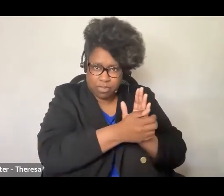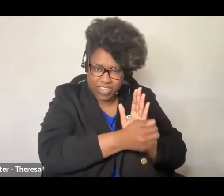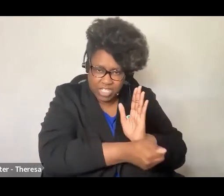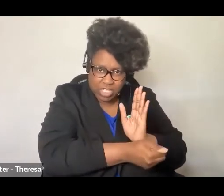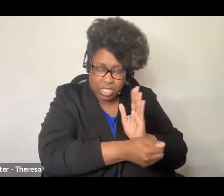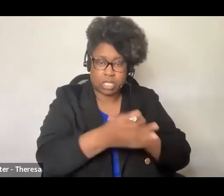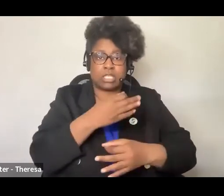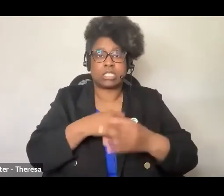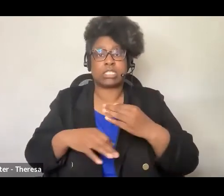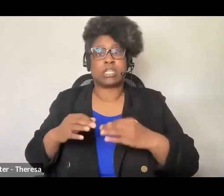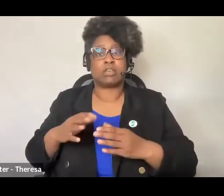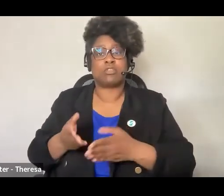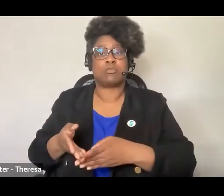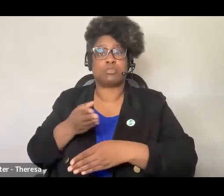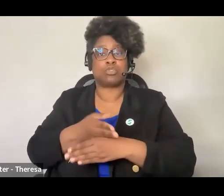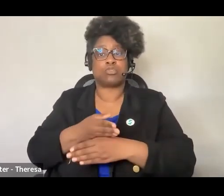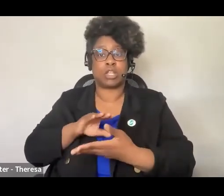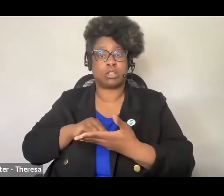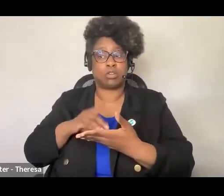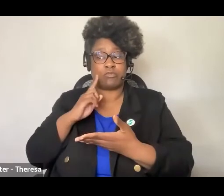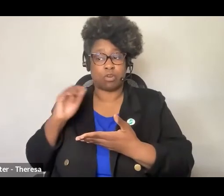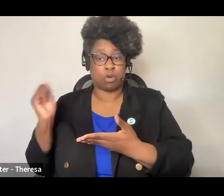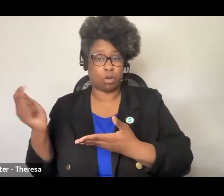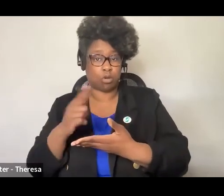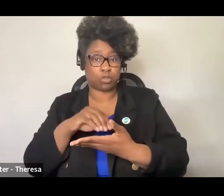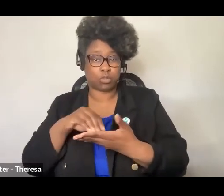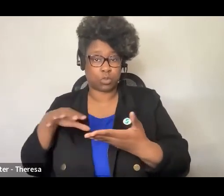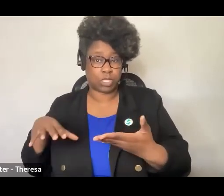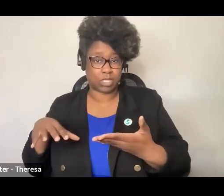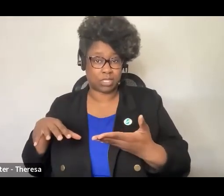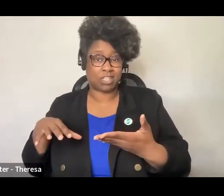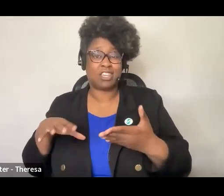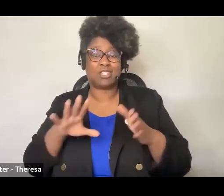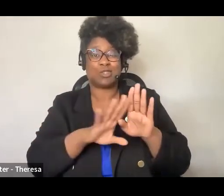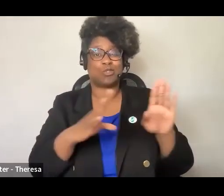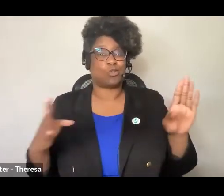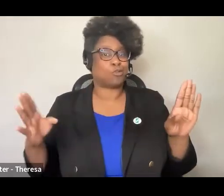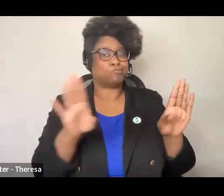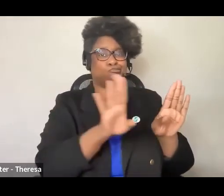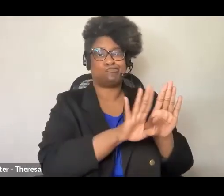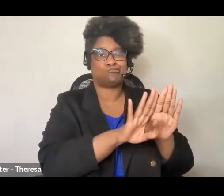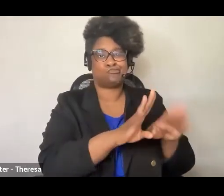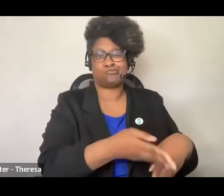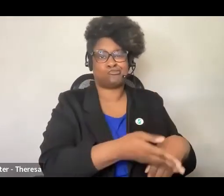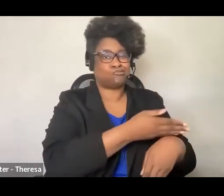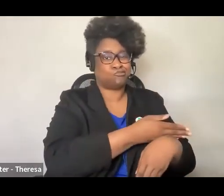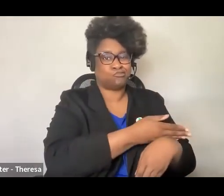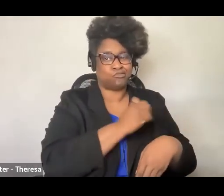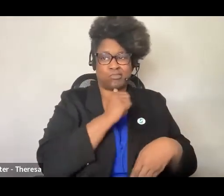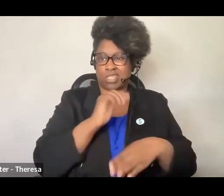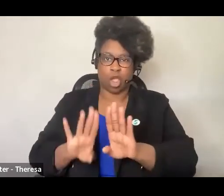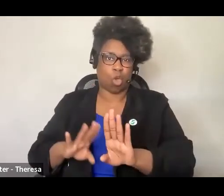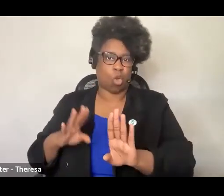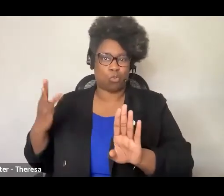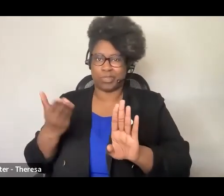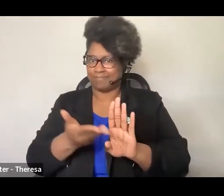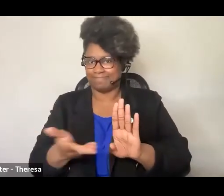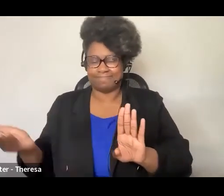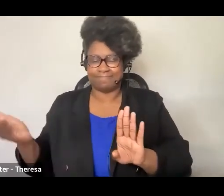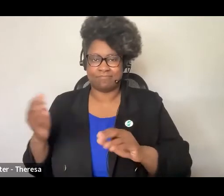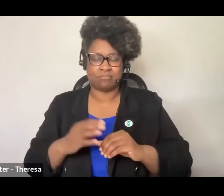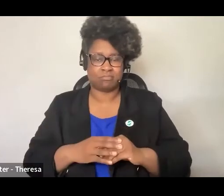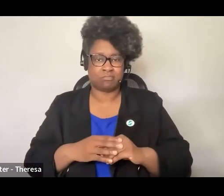improving learning for all students, doors are closed rather than open. Doors are also closed when data are used to confirm